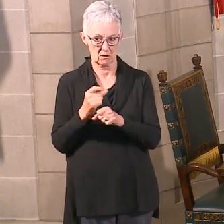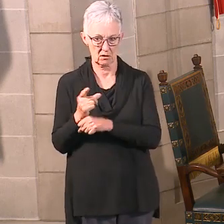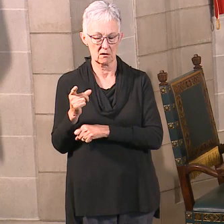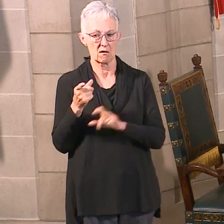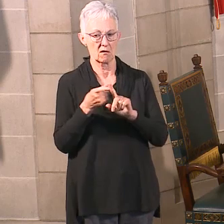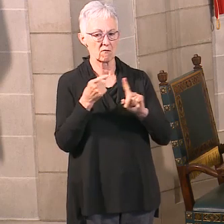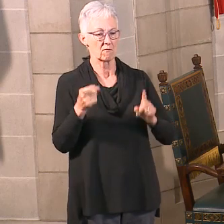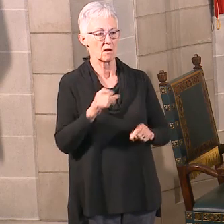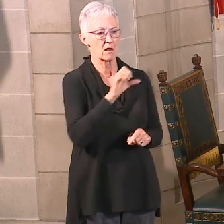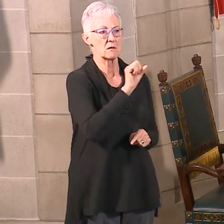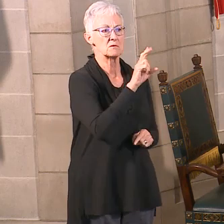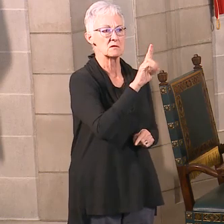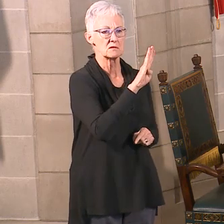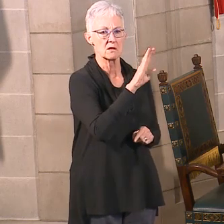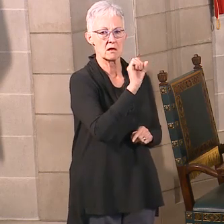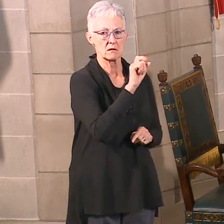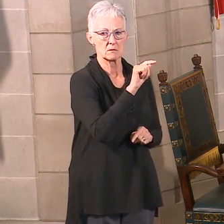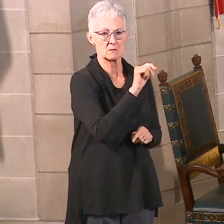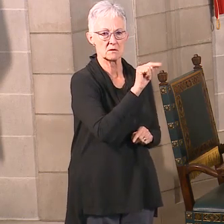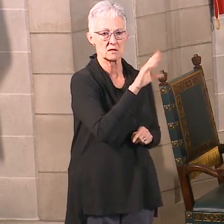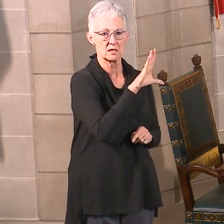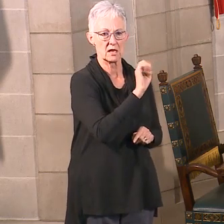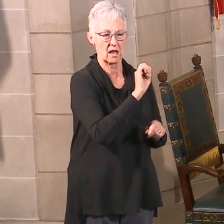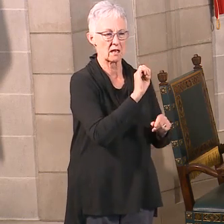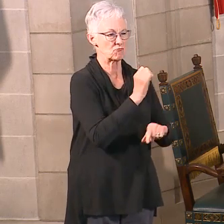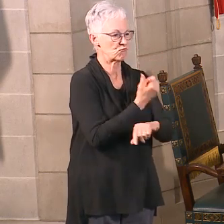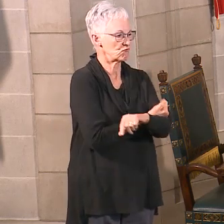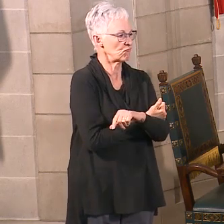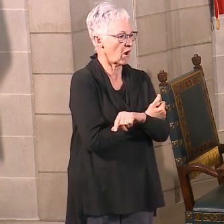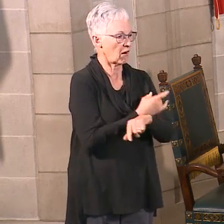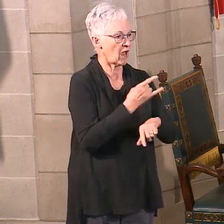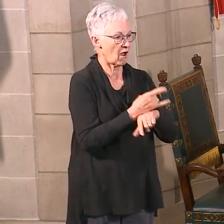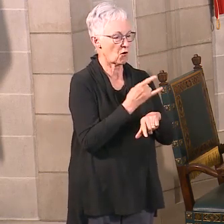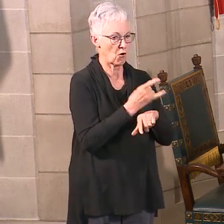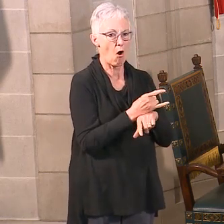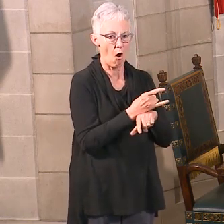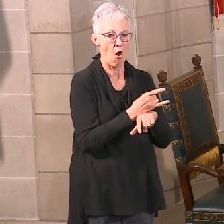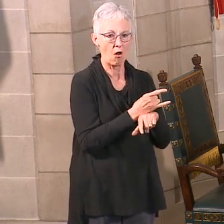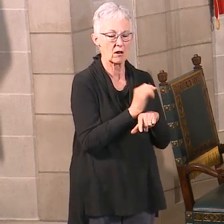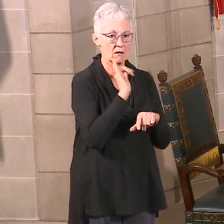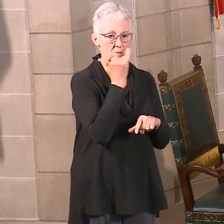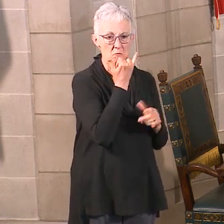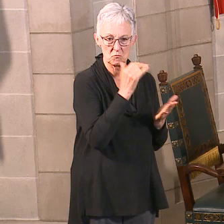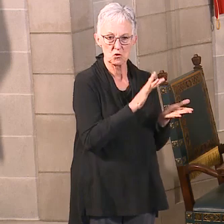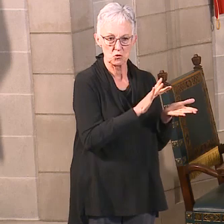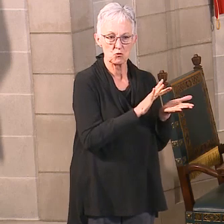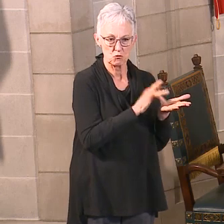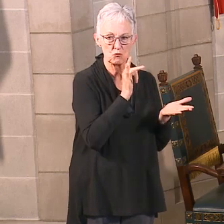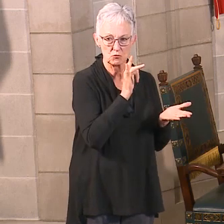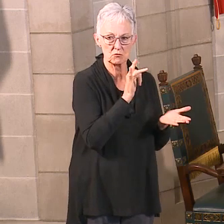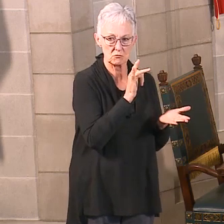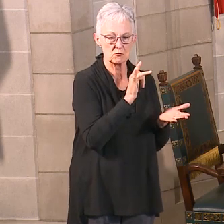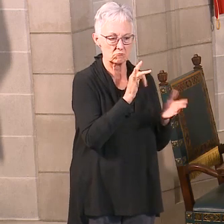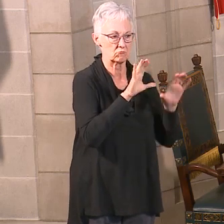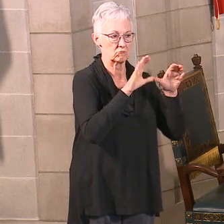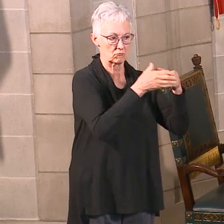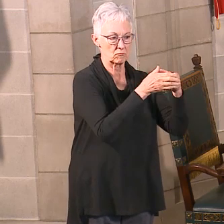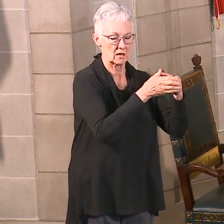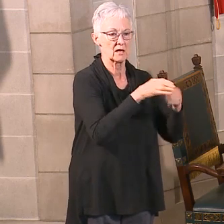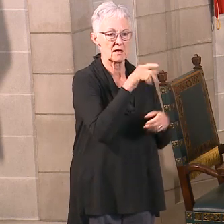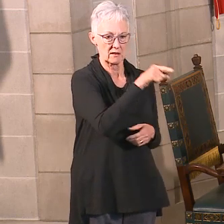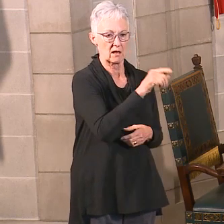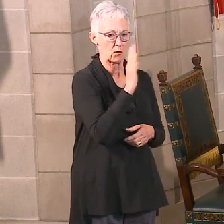Administration. And it will help develop a model and evidence-based practices to fully